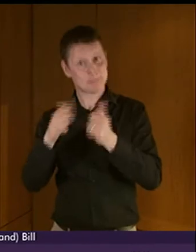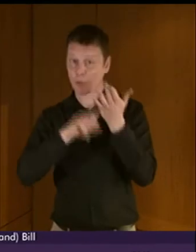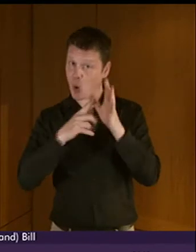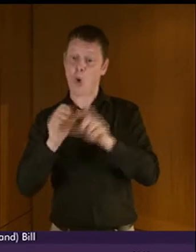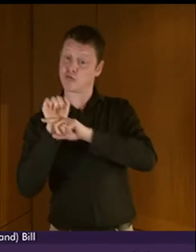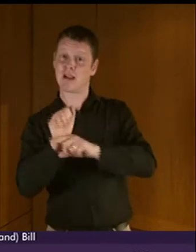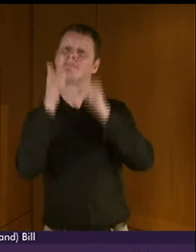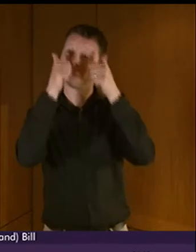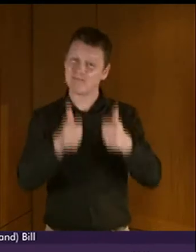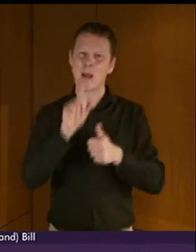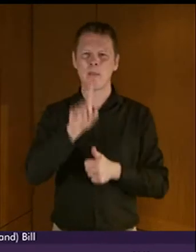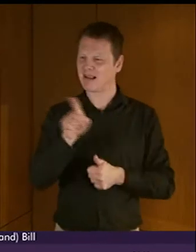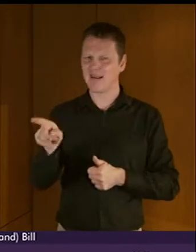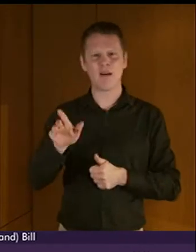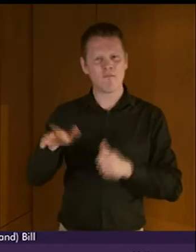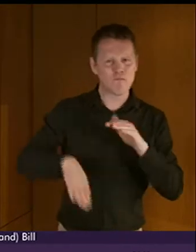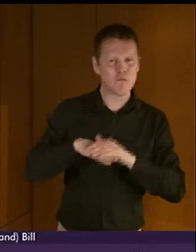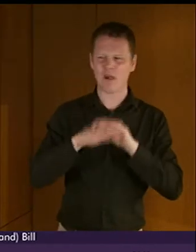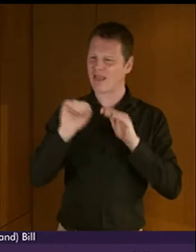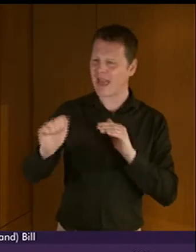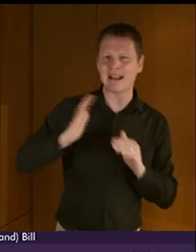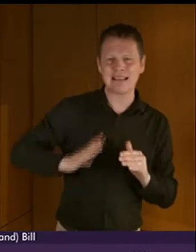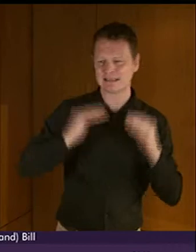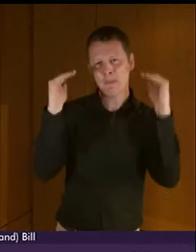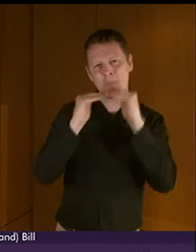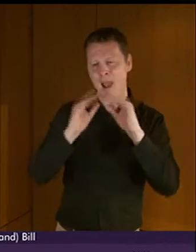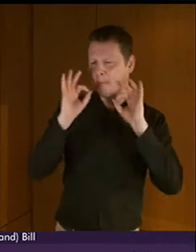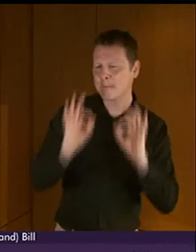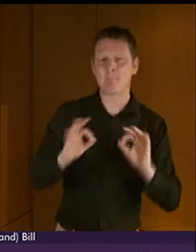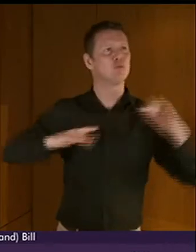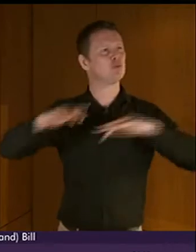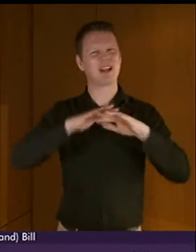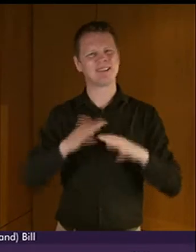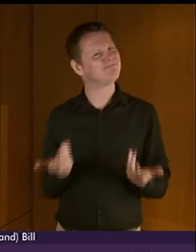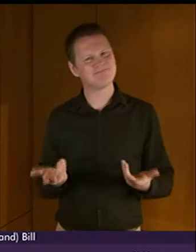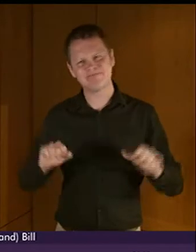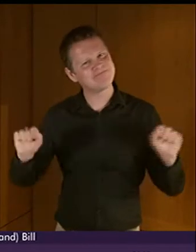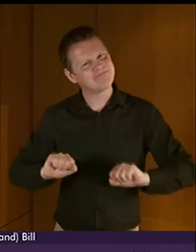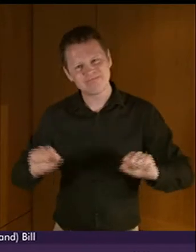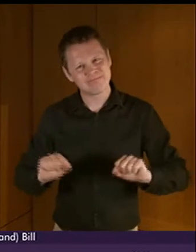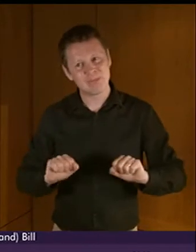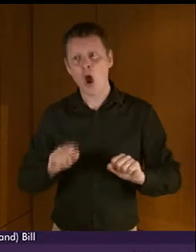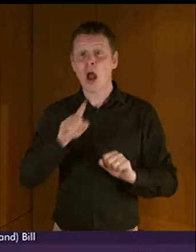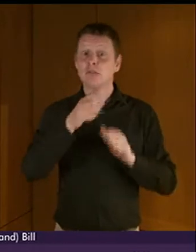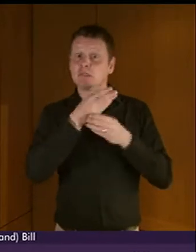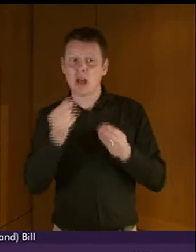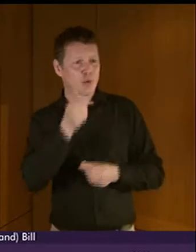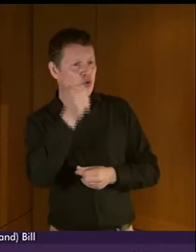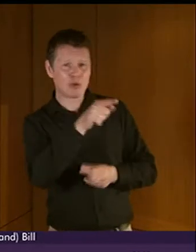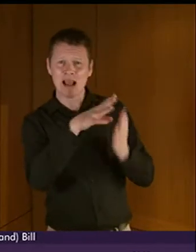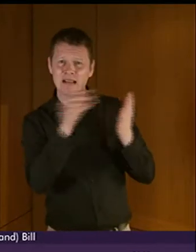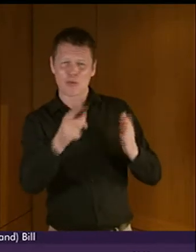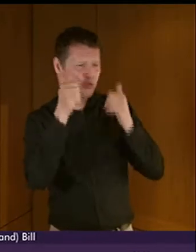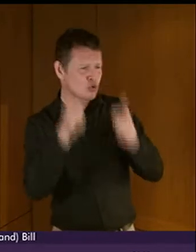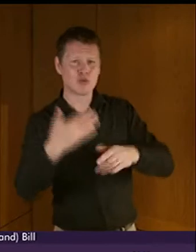are still not being met. Although there are examples of good practice to promote and support the use of